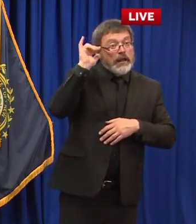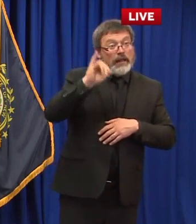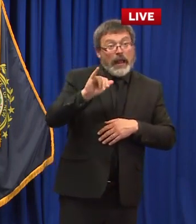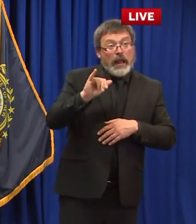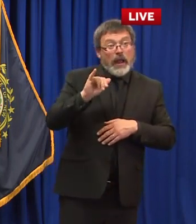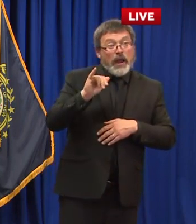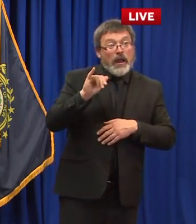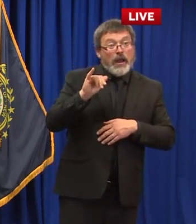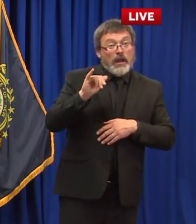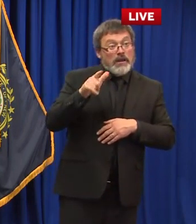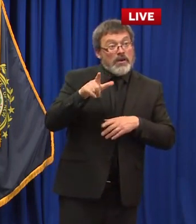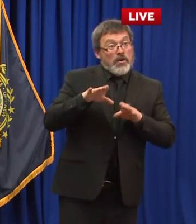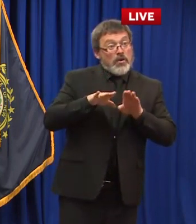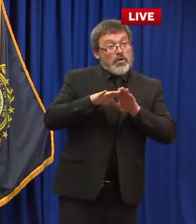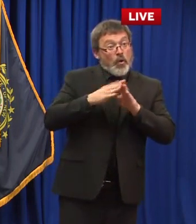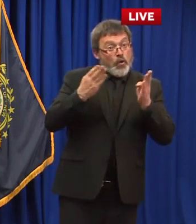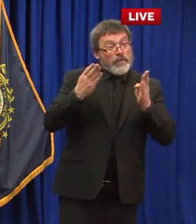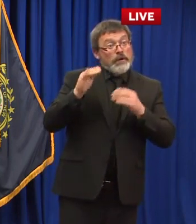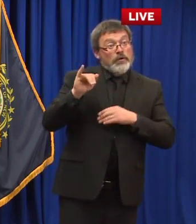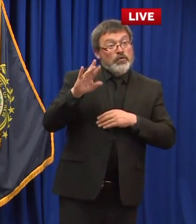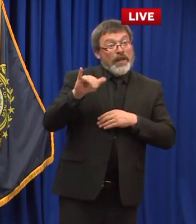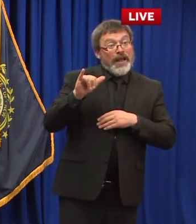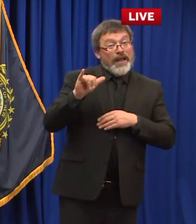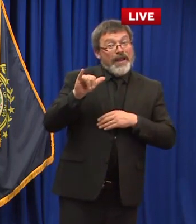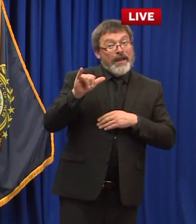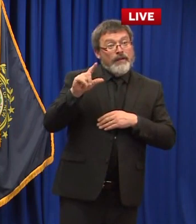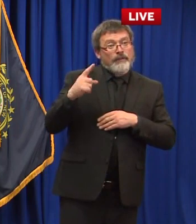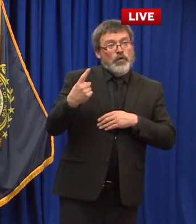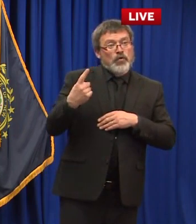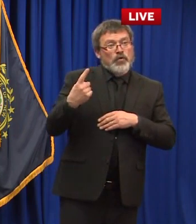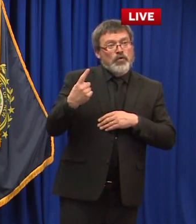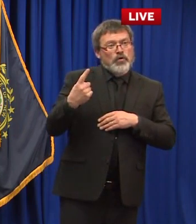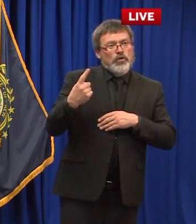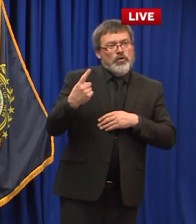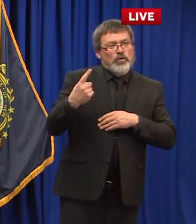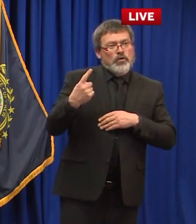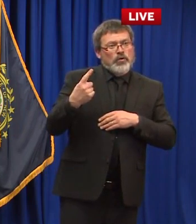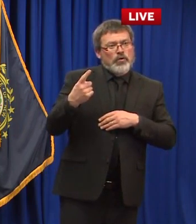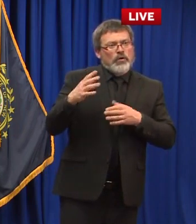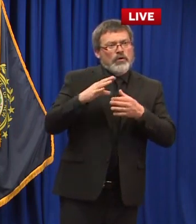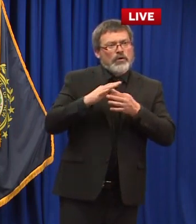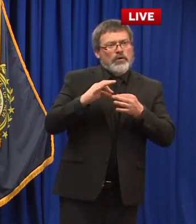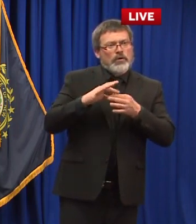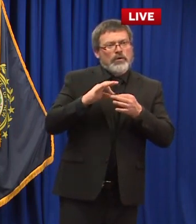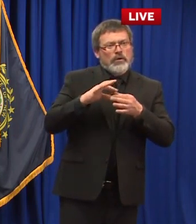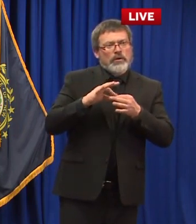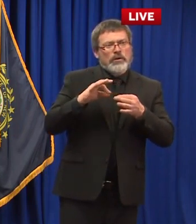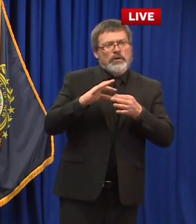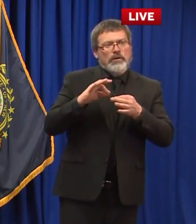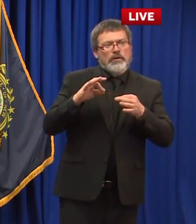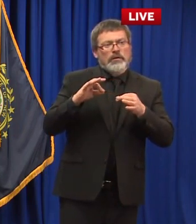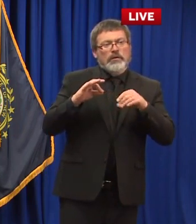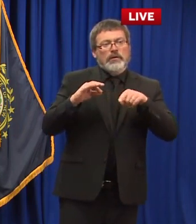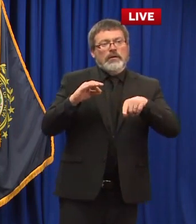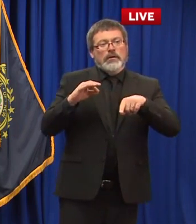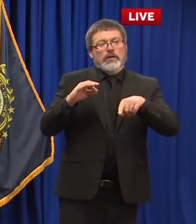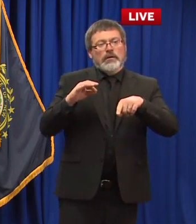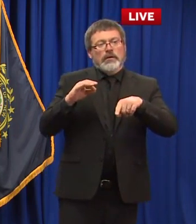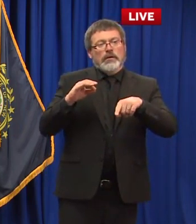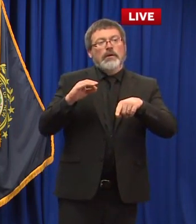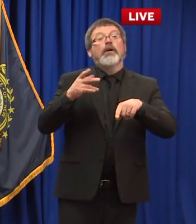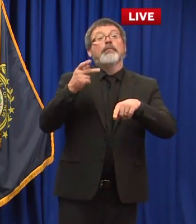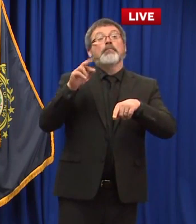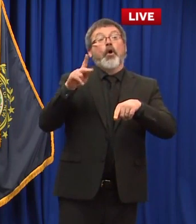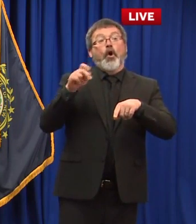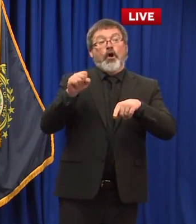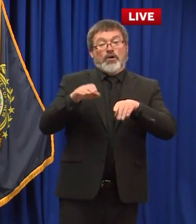idea at all when places like sordidland and conway scenic and the odd road uh to name a few when they